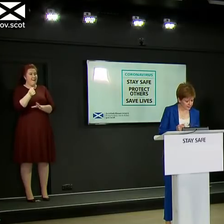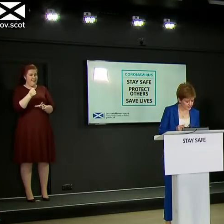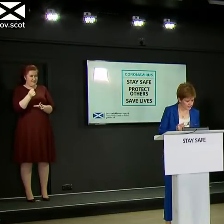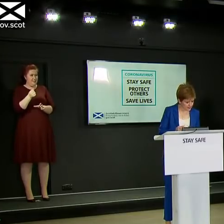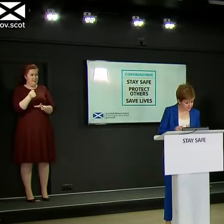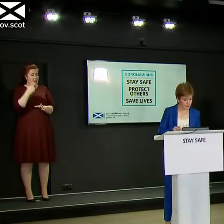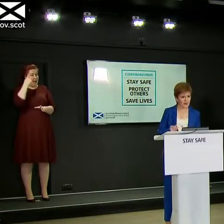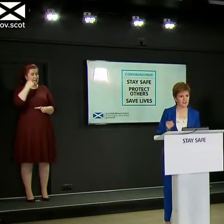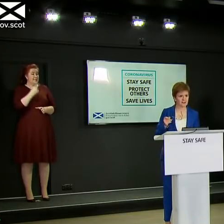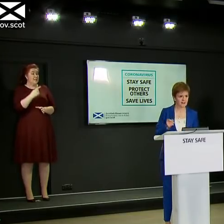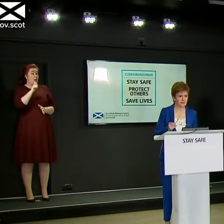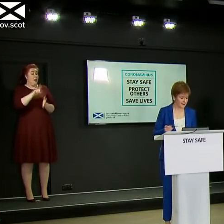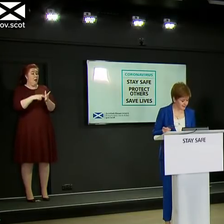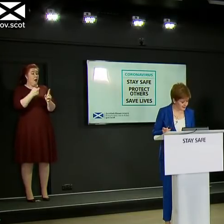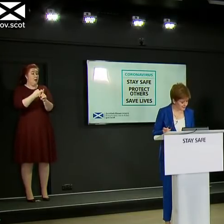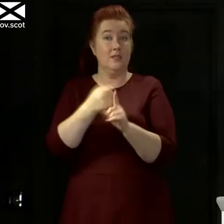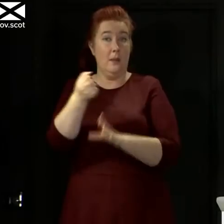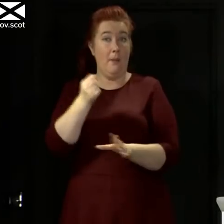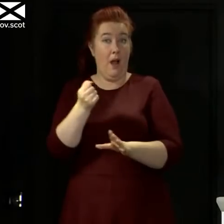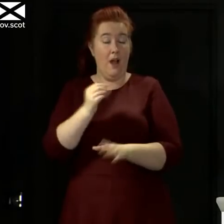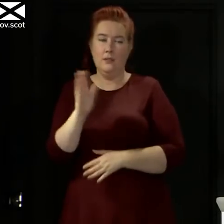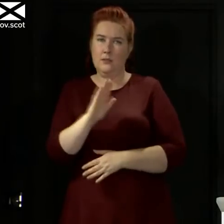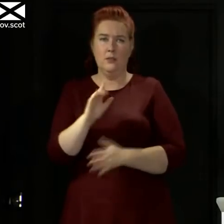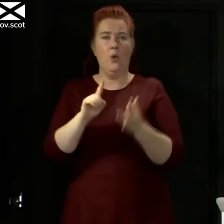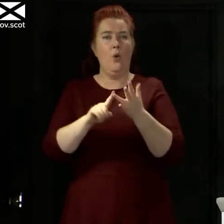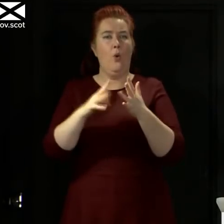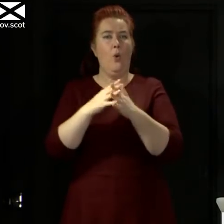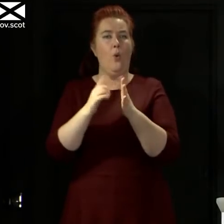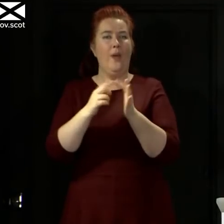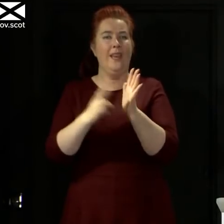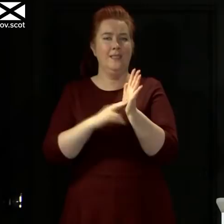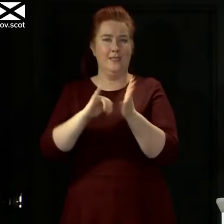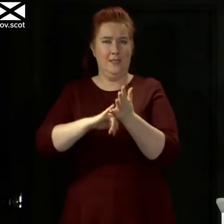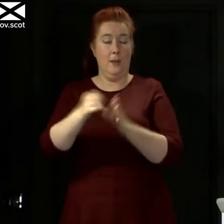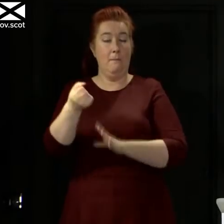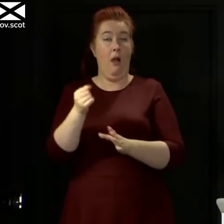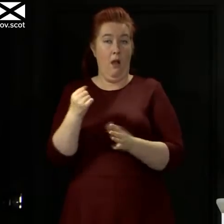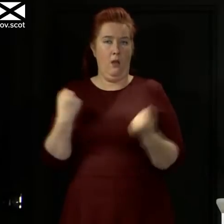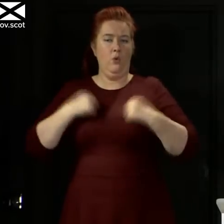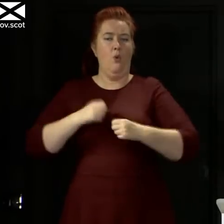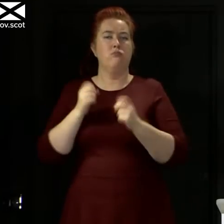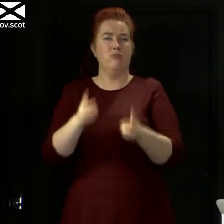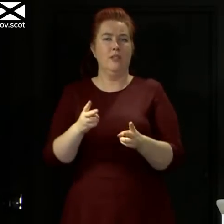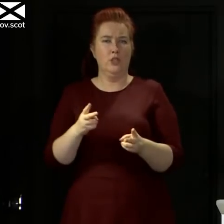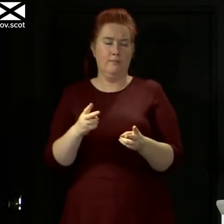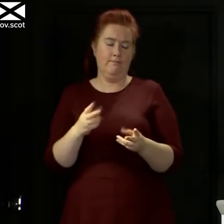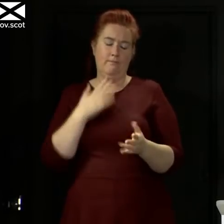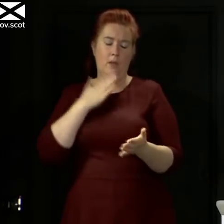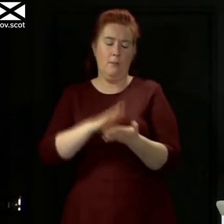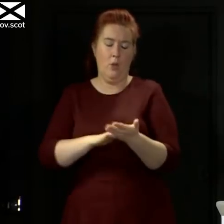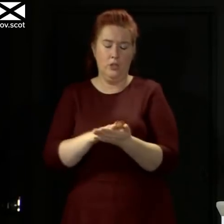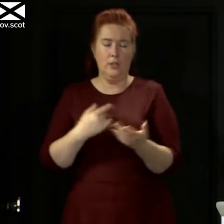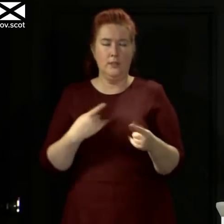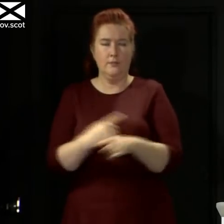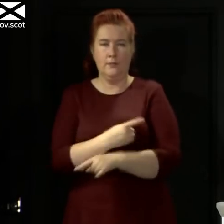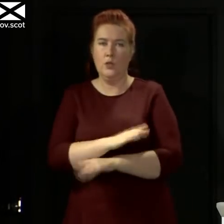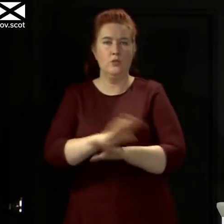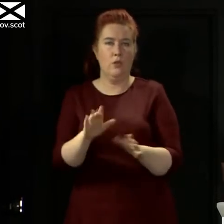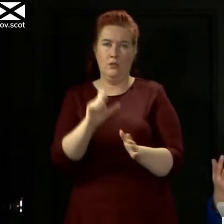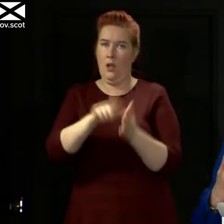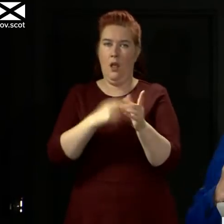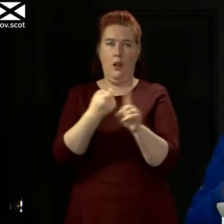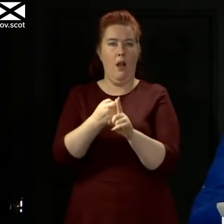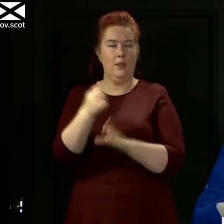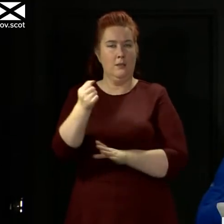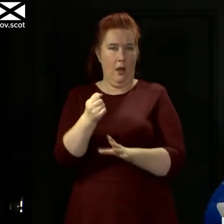Bray Keller, and I think I might have said Clark's Bar, just to clarify, it is Owen's Bar. So my apologies if I made an error there. I have